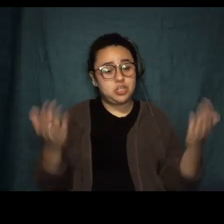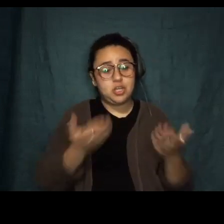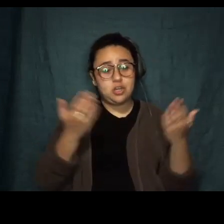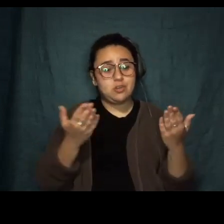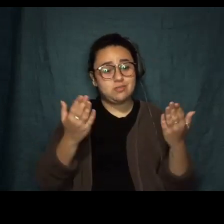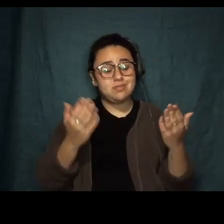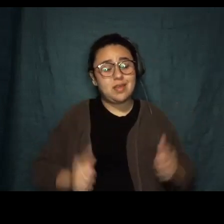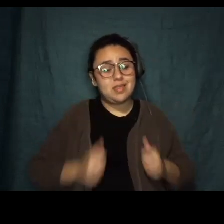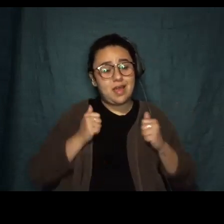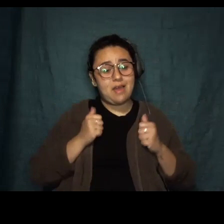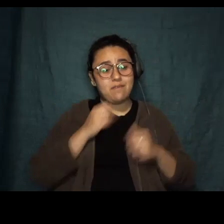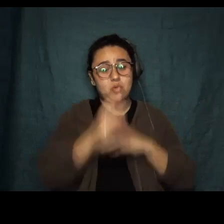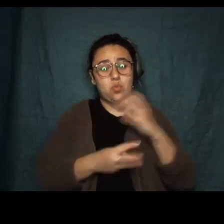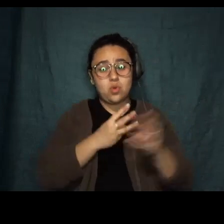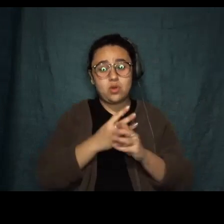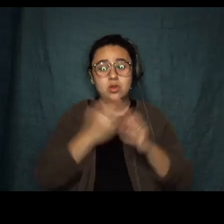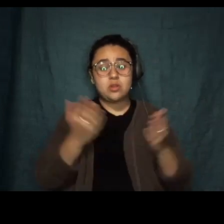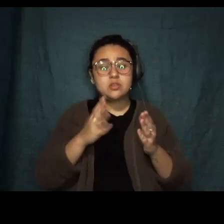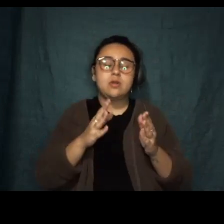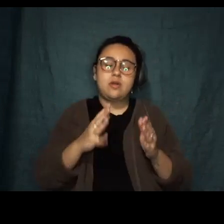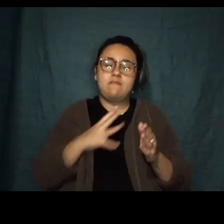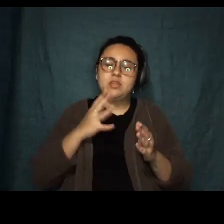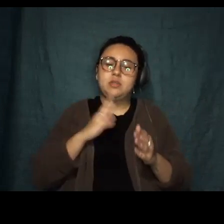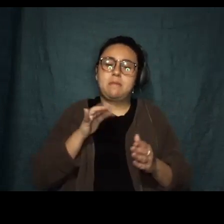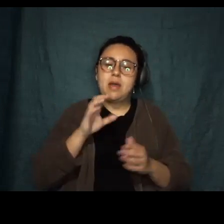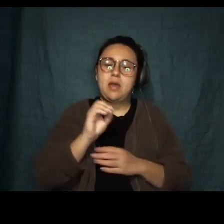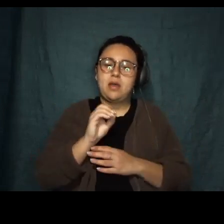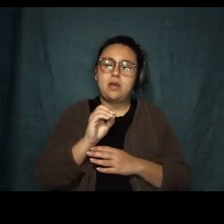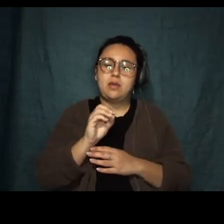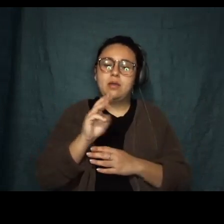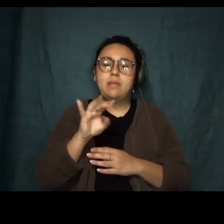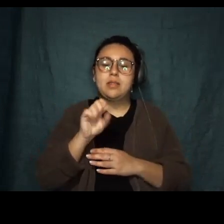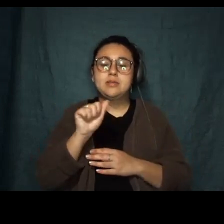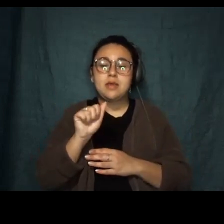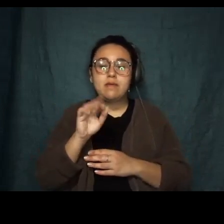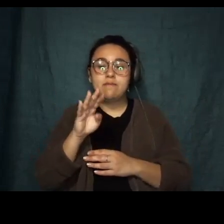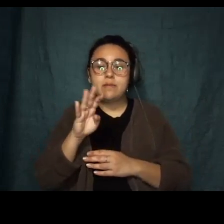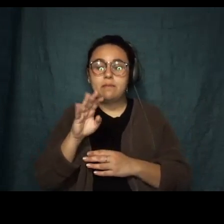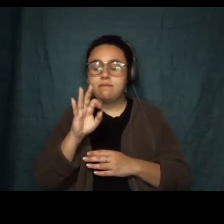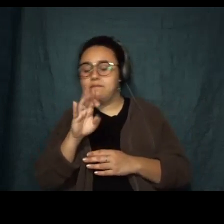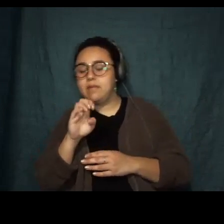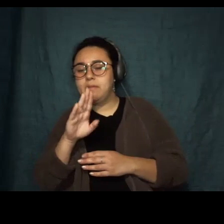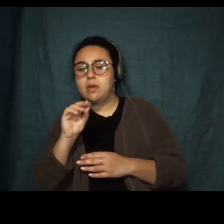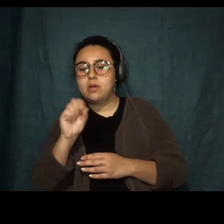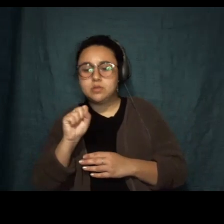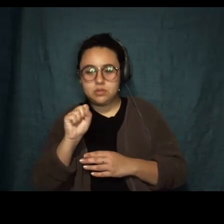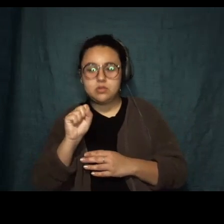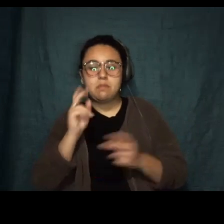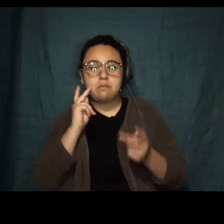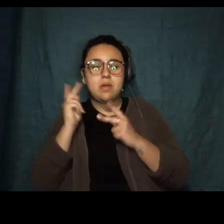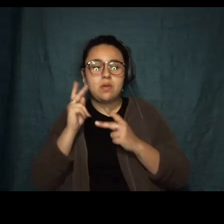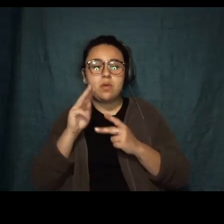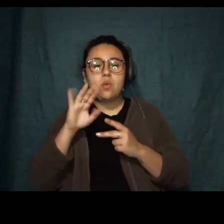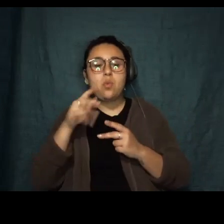and here is her official bio. Melissa Feebos is the author of the memoir Whip Smart from St. Martin's Press